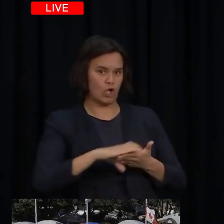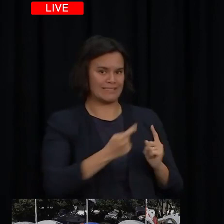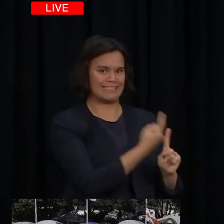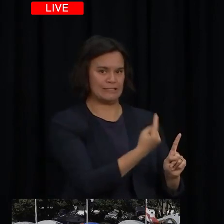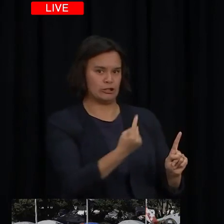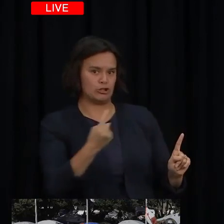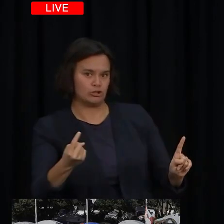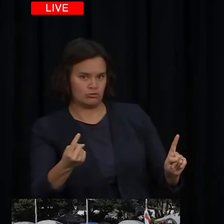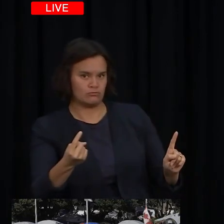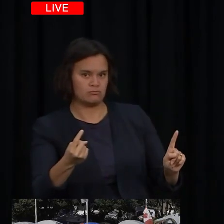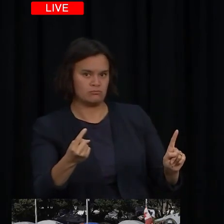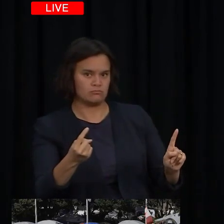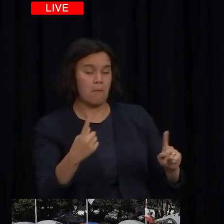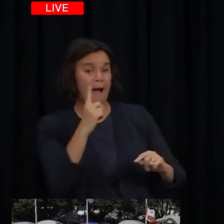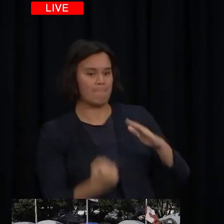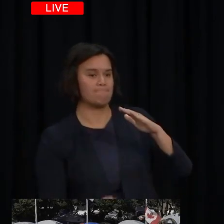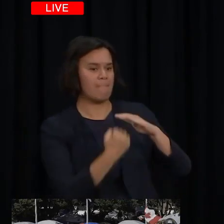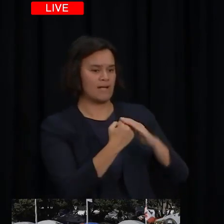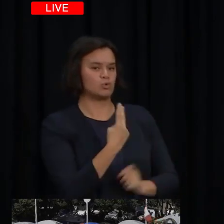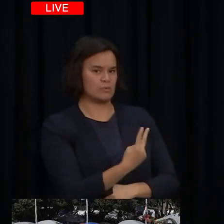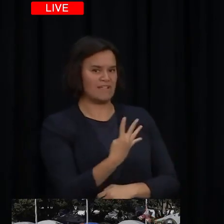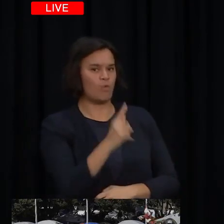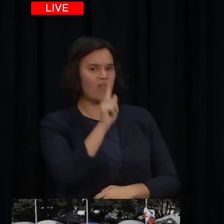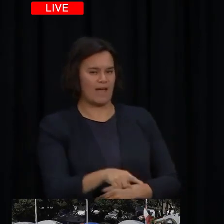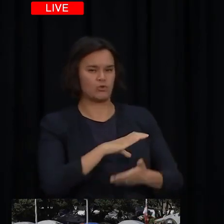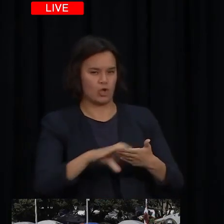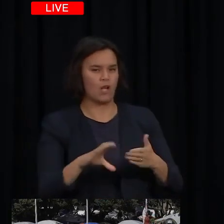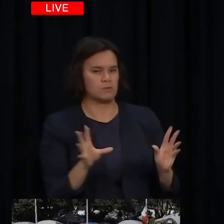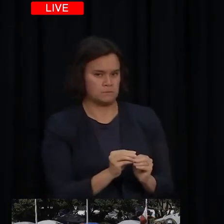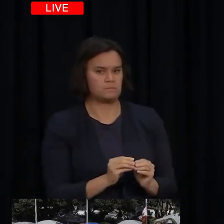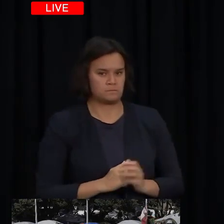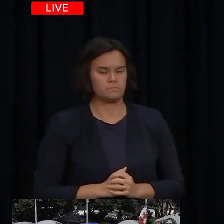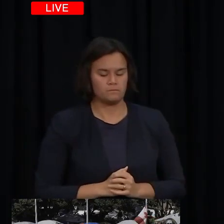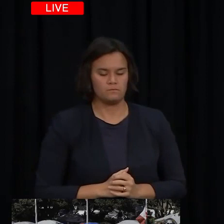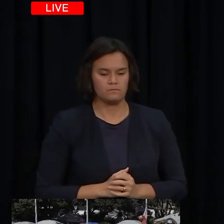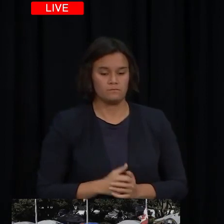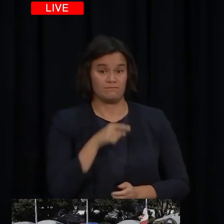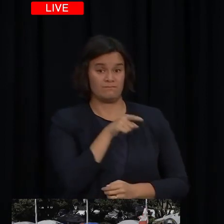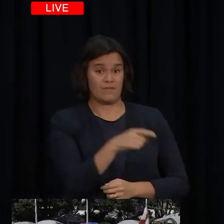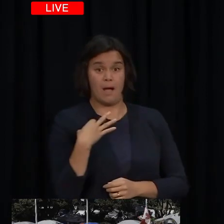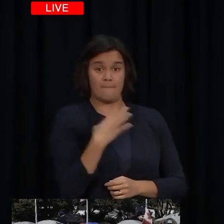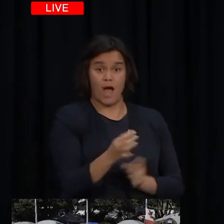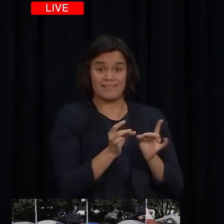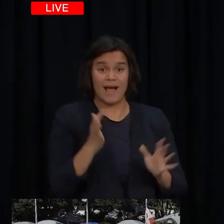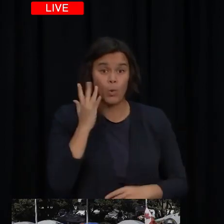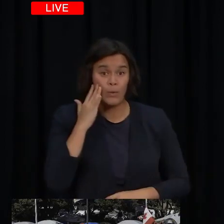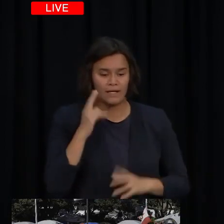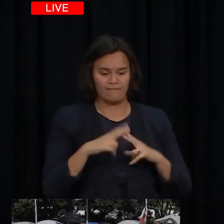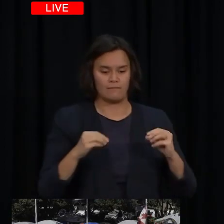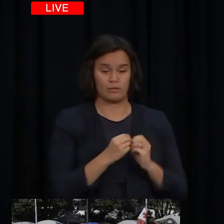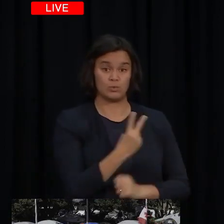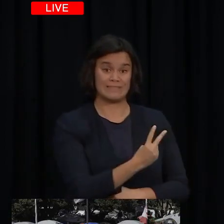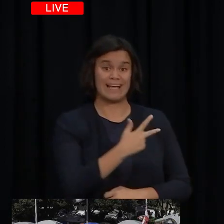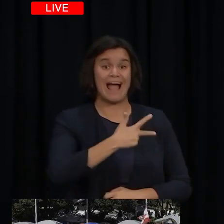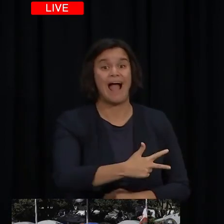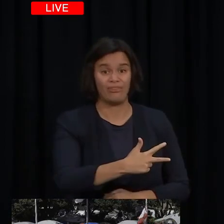for the transition support payment just before Christmas. Applications for the first payment will open on the 28th of February with payments